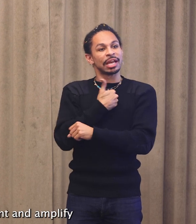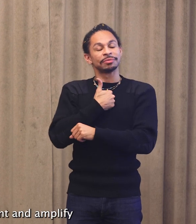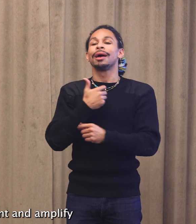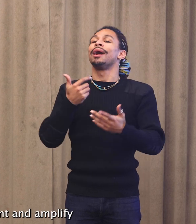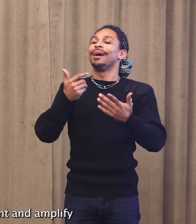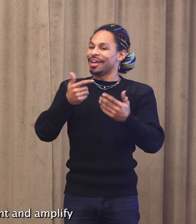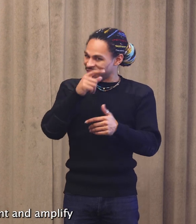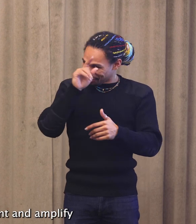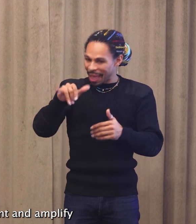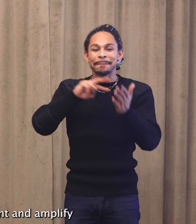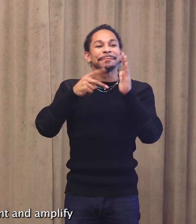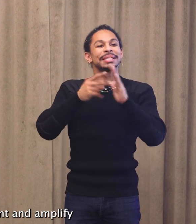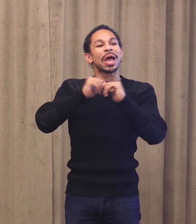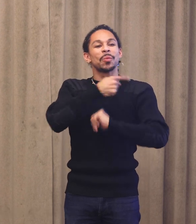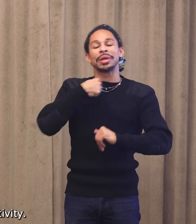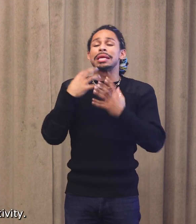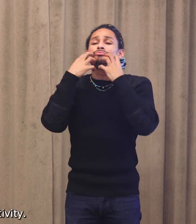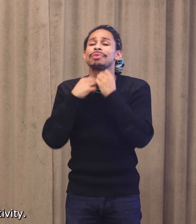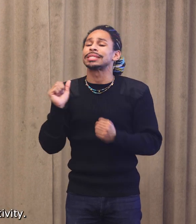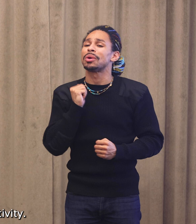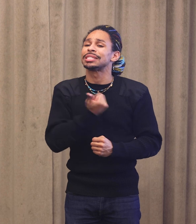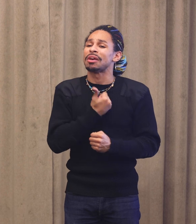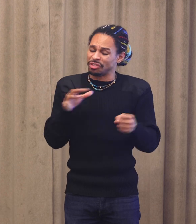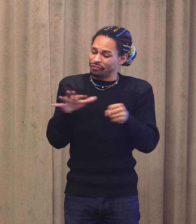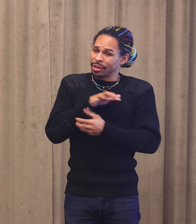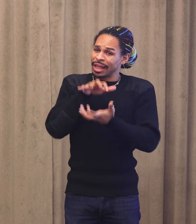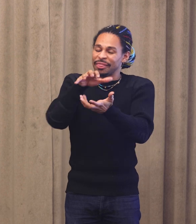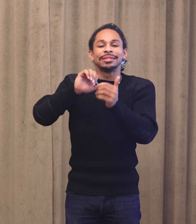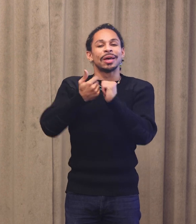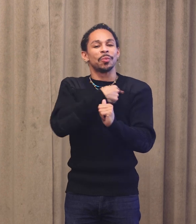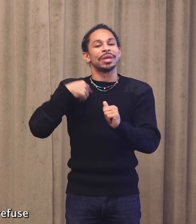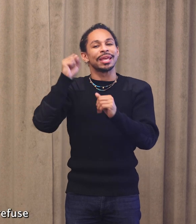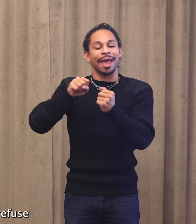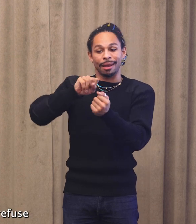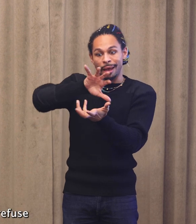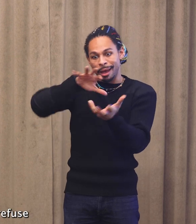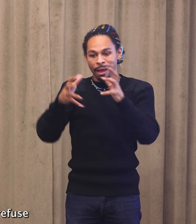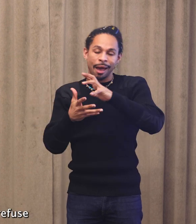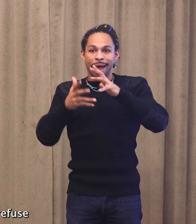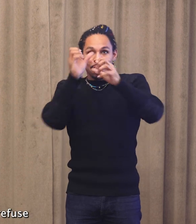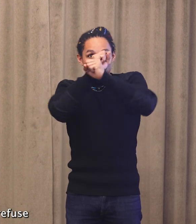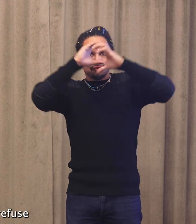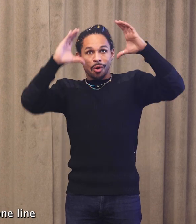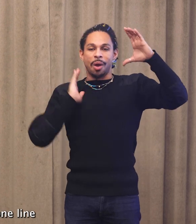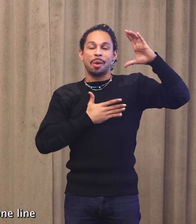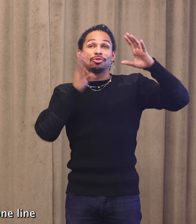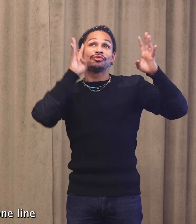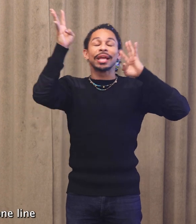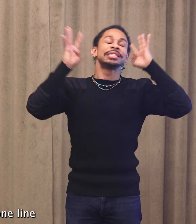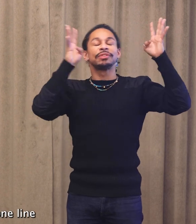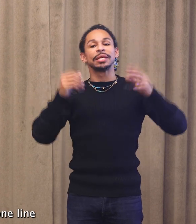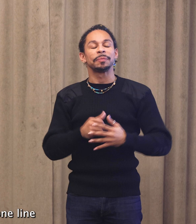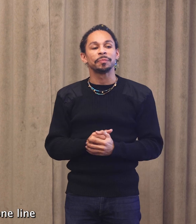we augment and amplify our creativity. How we refuse to